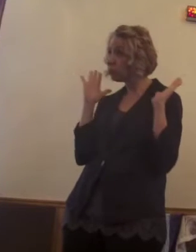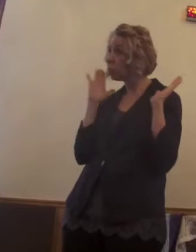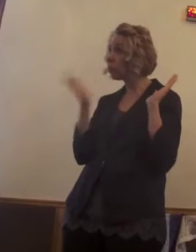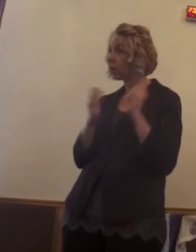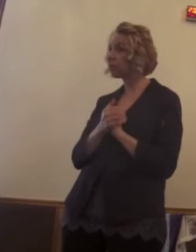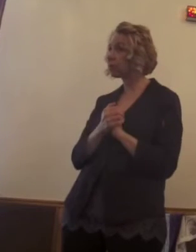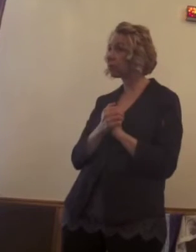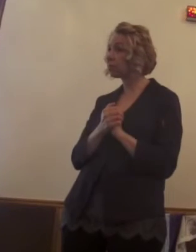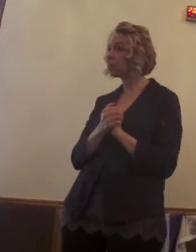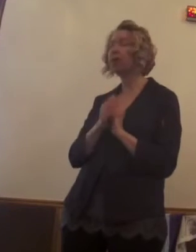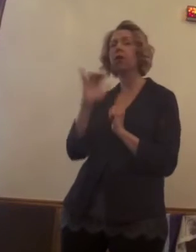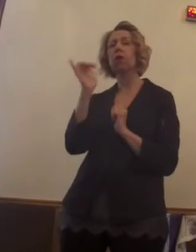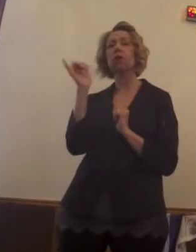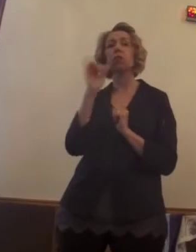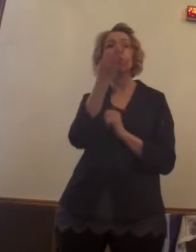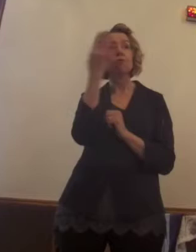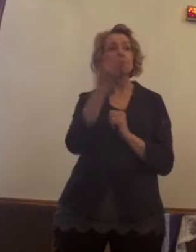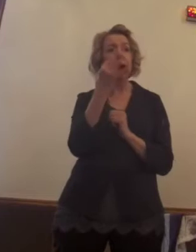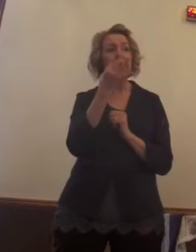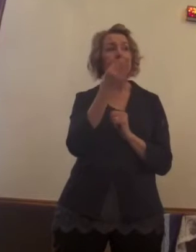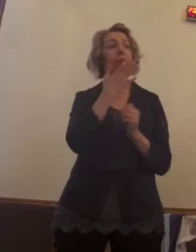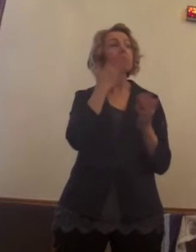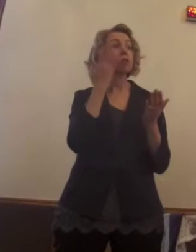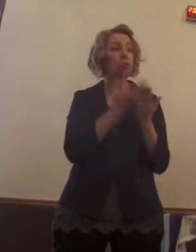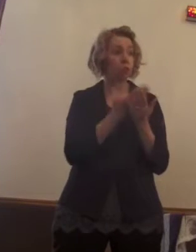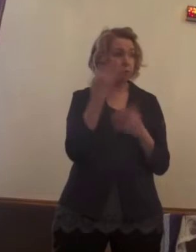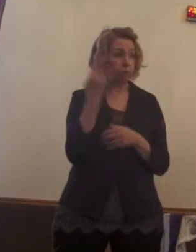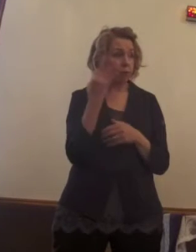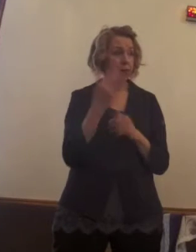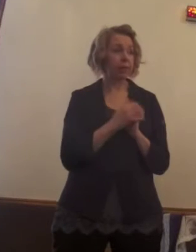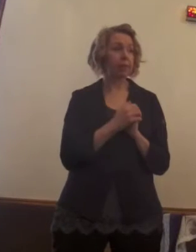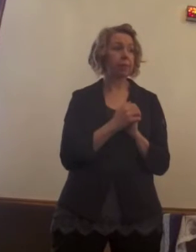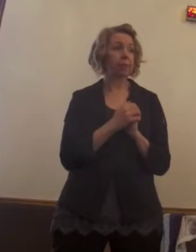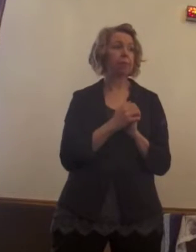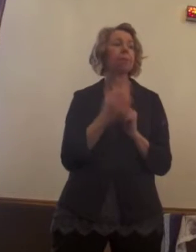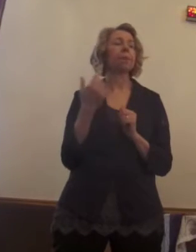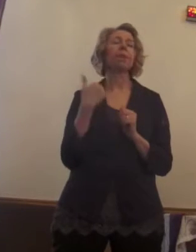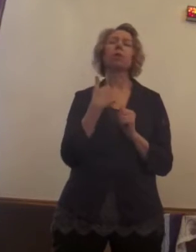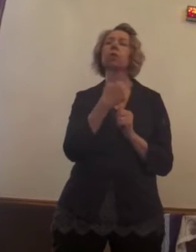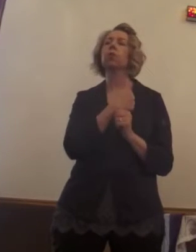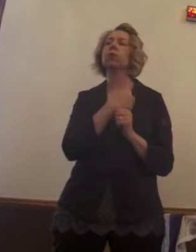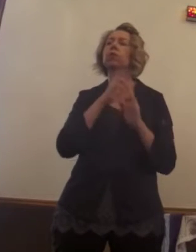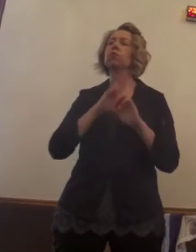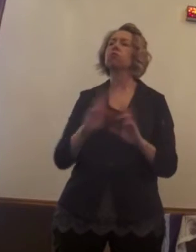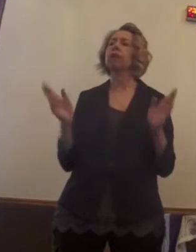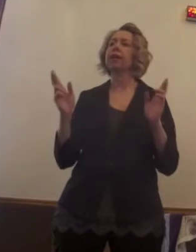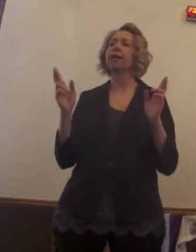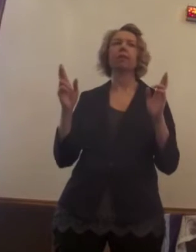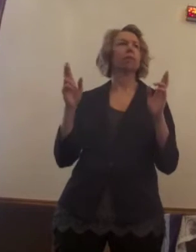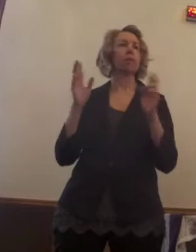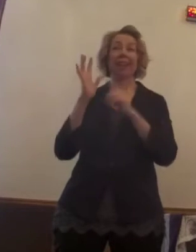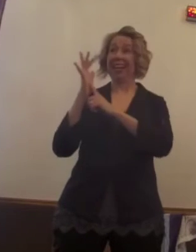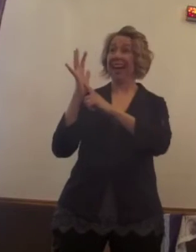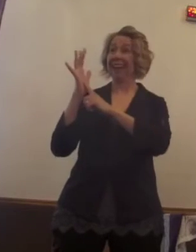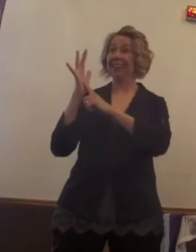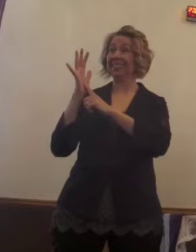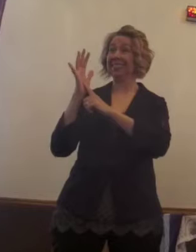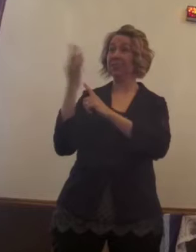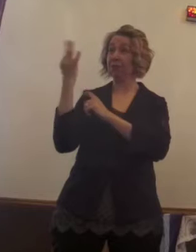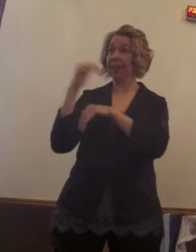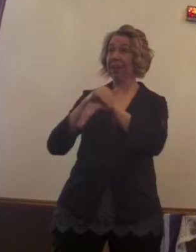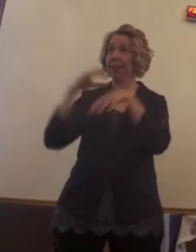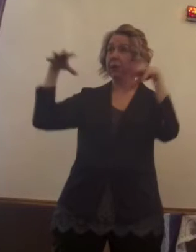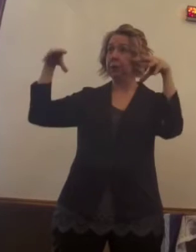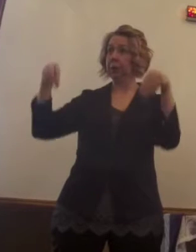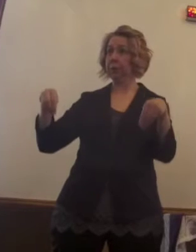And as we get to Friday and Good Friday and we go through the Tannenbrae service as we put out the lights and become total darkness,